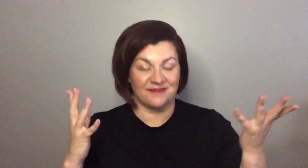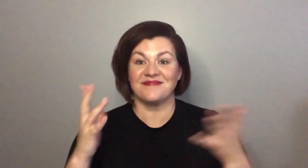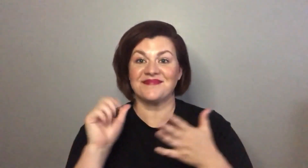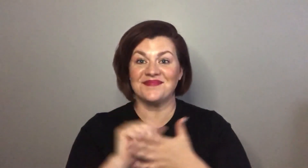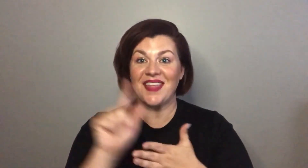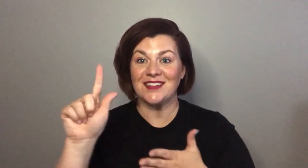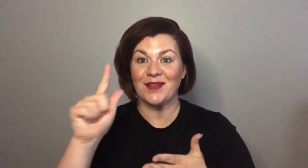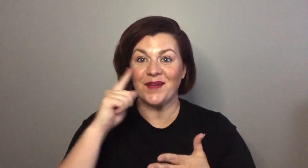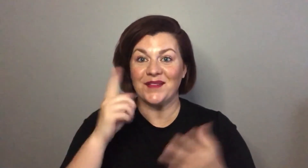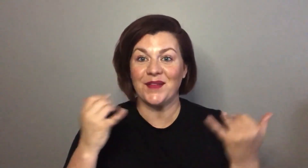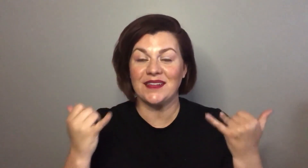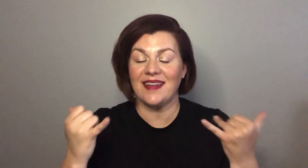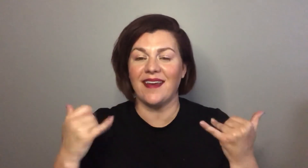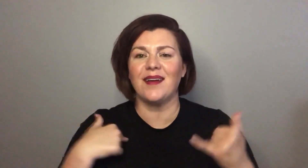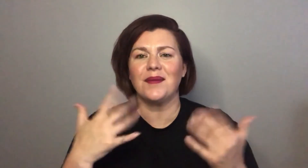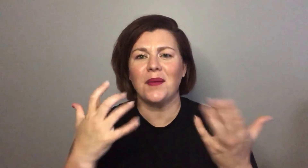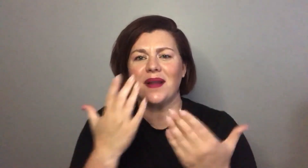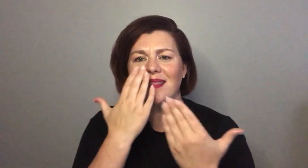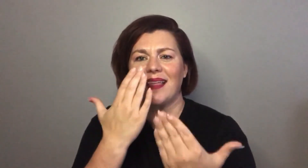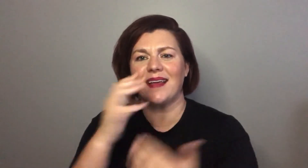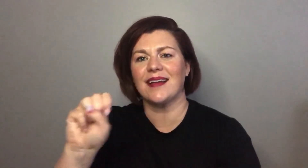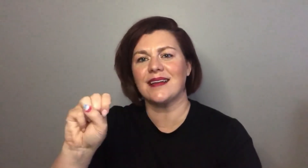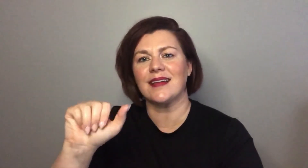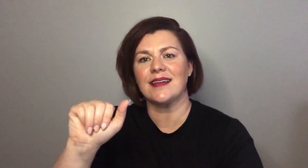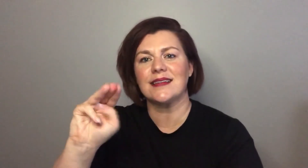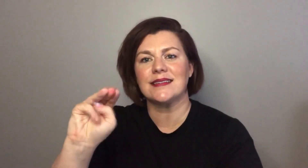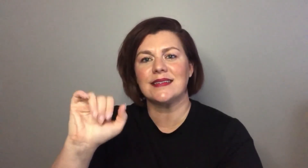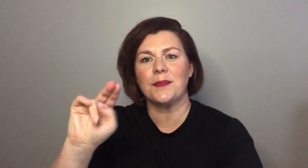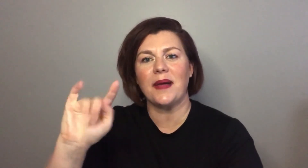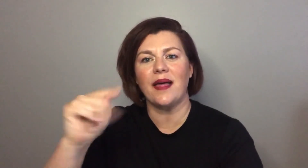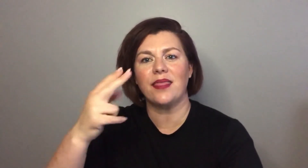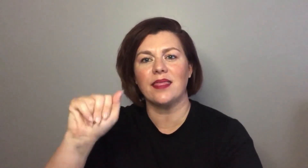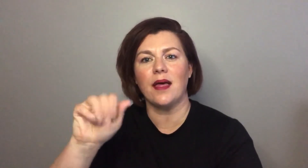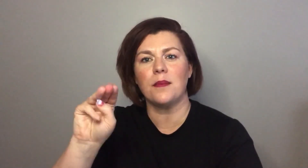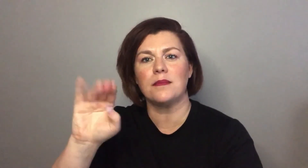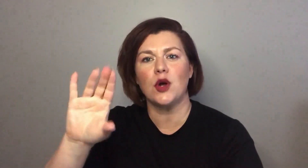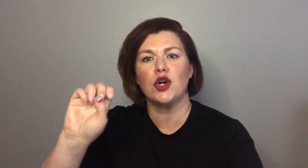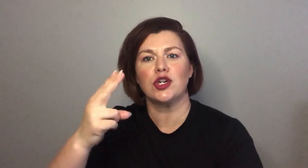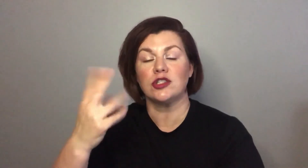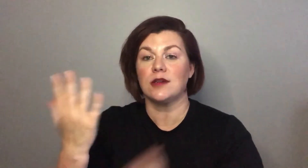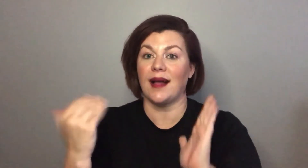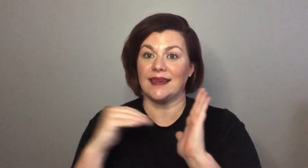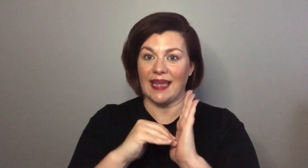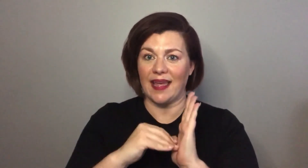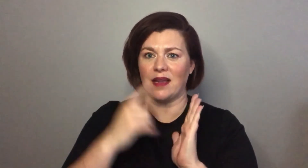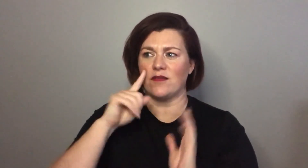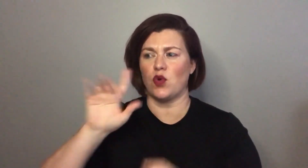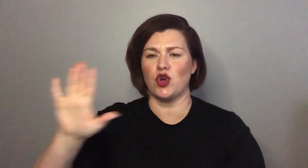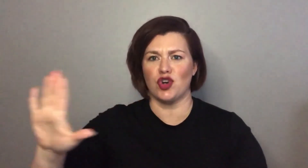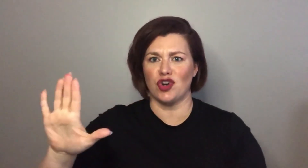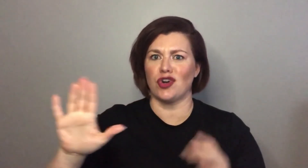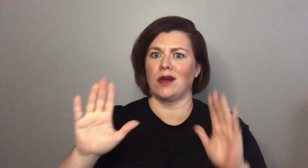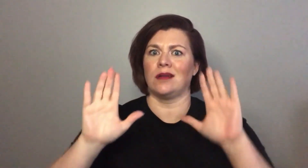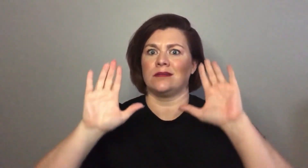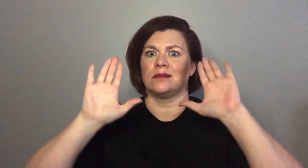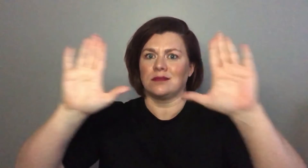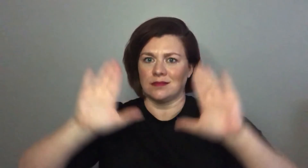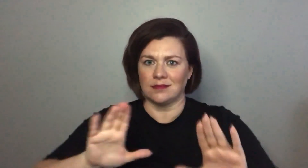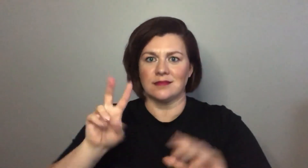guys that's everything I just I want to thank Samantha March again for such an incredible